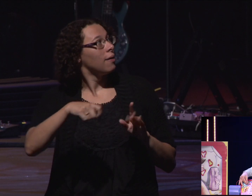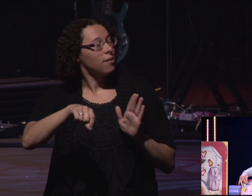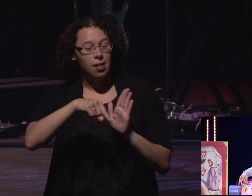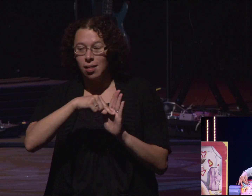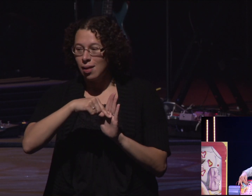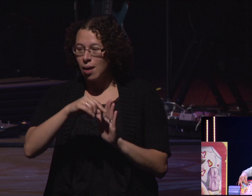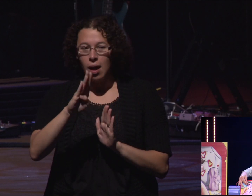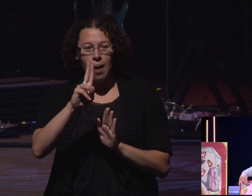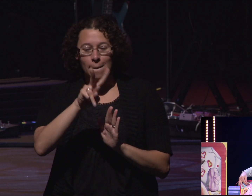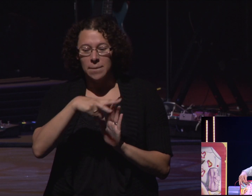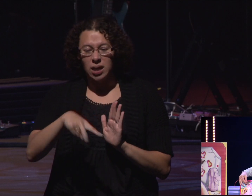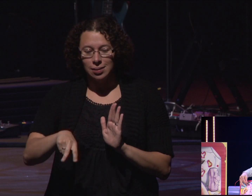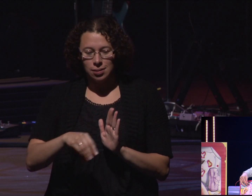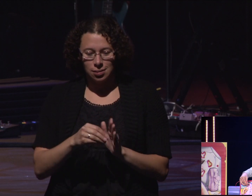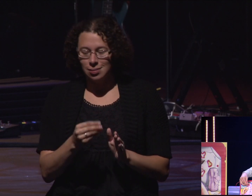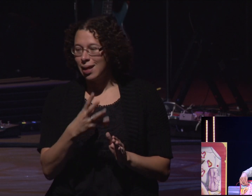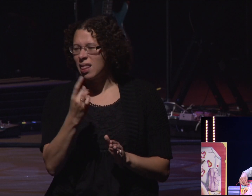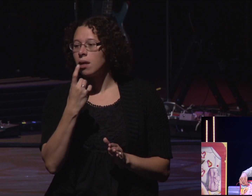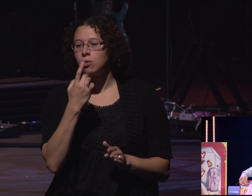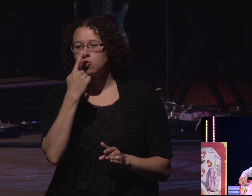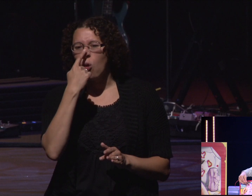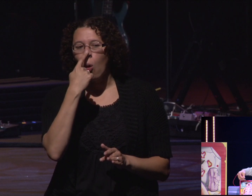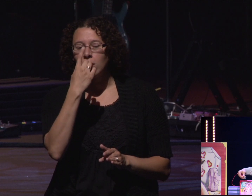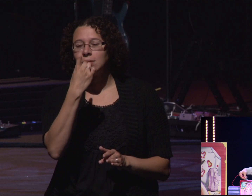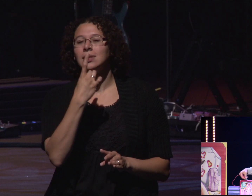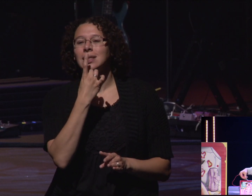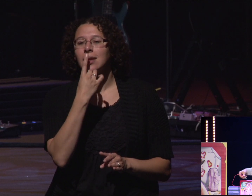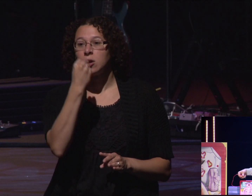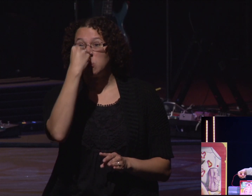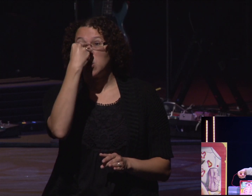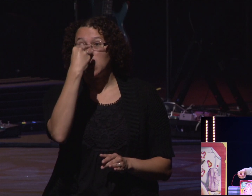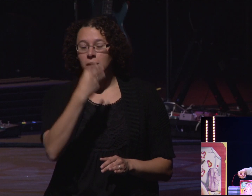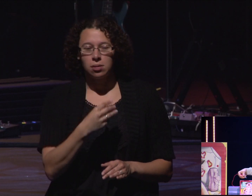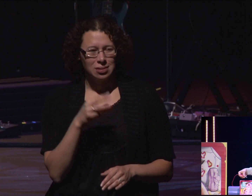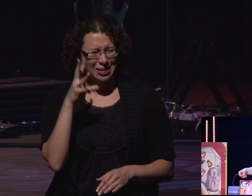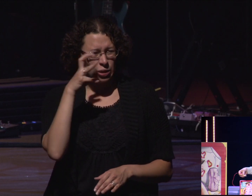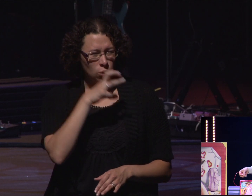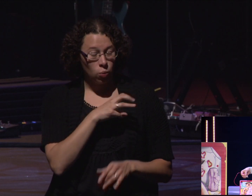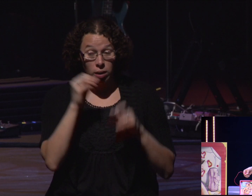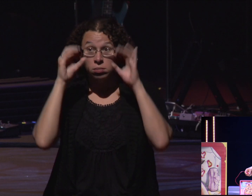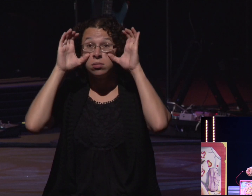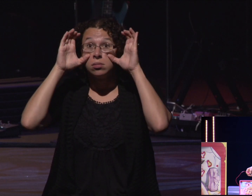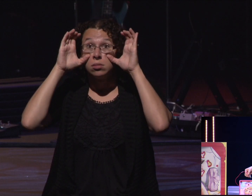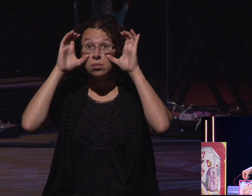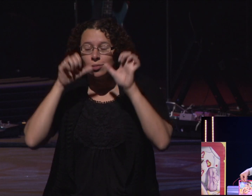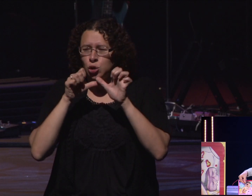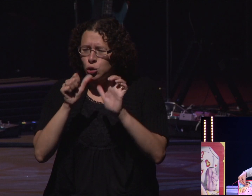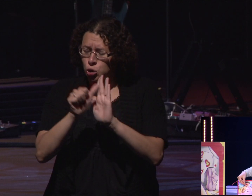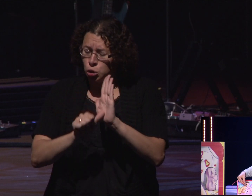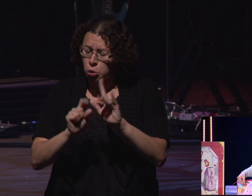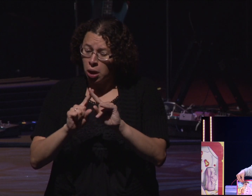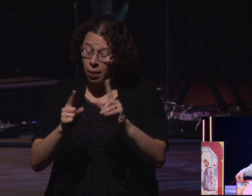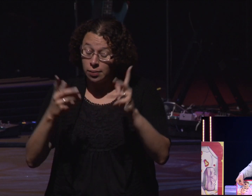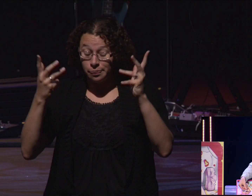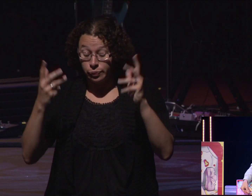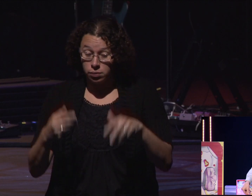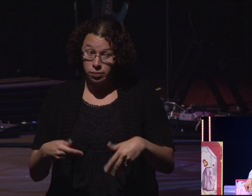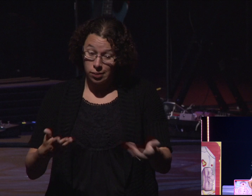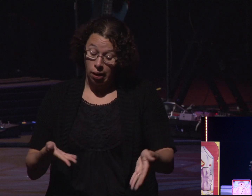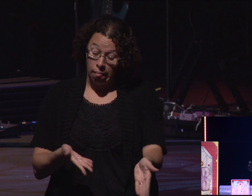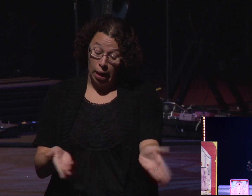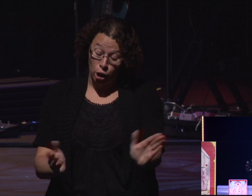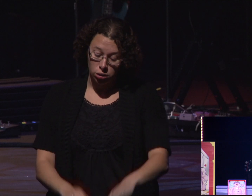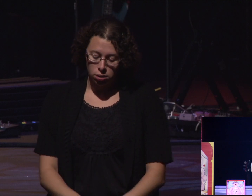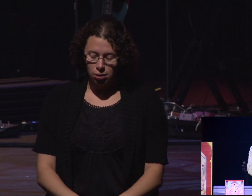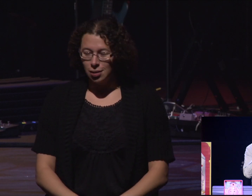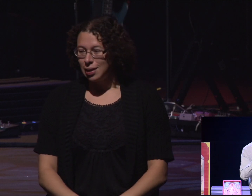the buzzer goes off and he lights up his nose and it's kind of weird that he's looking at you the whole time during his surgery, but he's there. All right, so that's what happens when you're